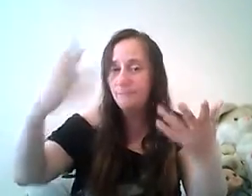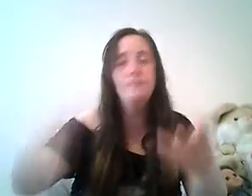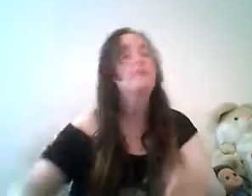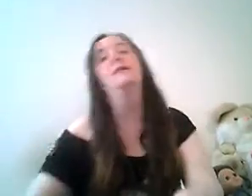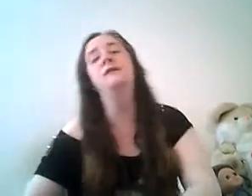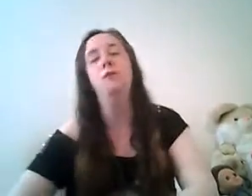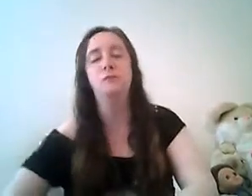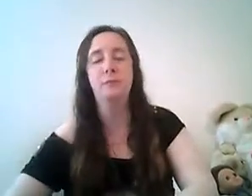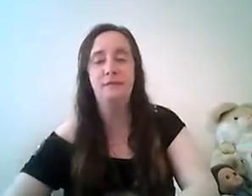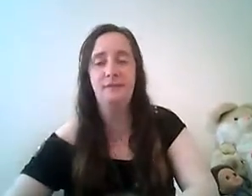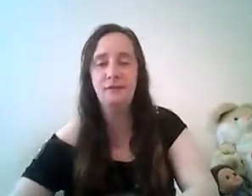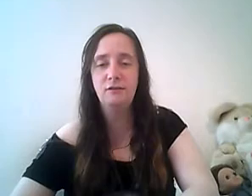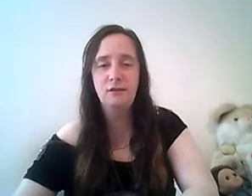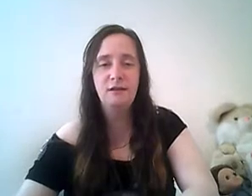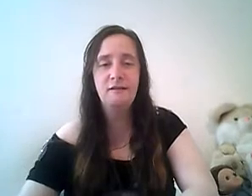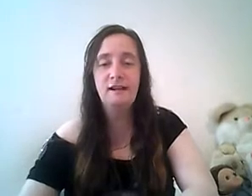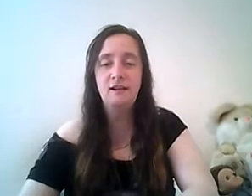and called when dina and dina